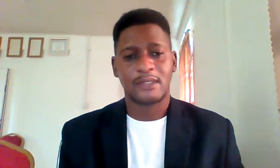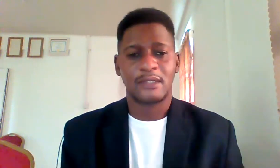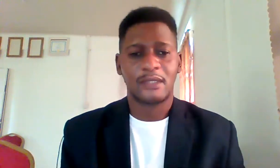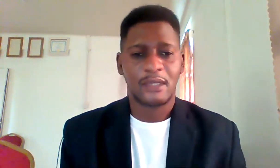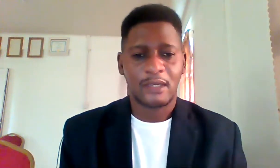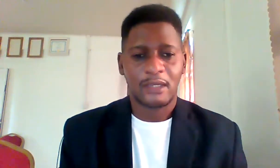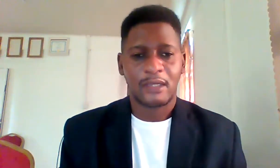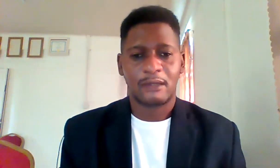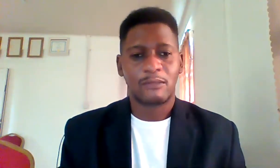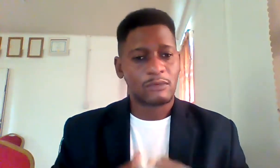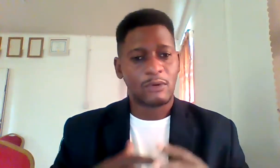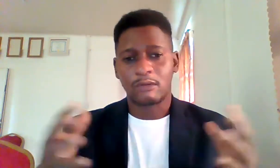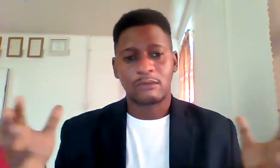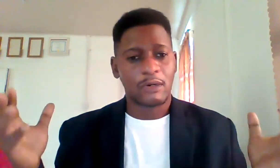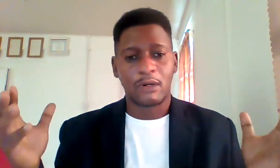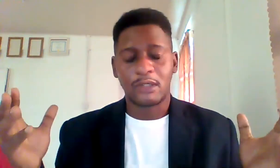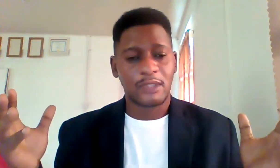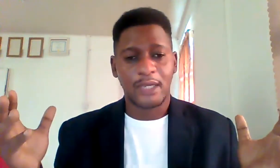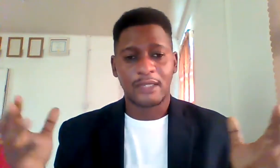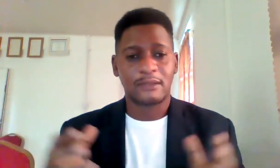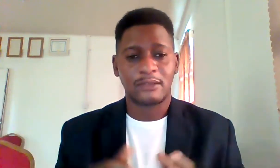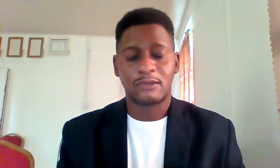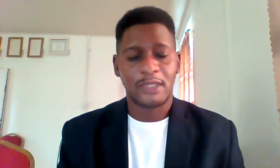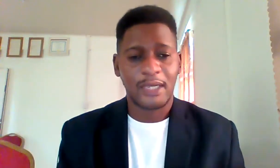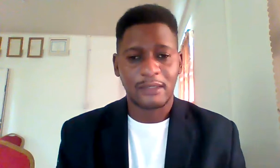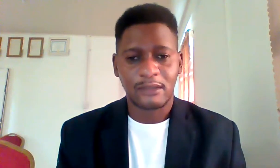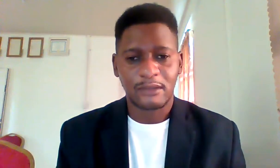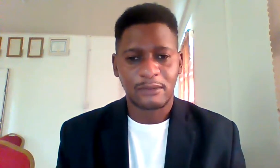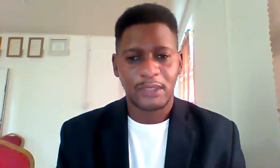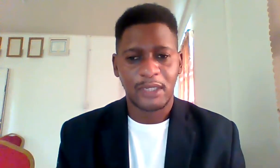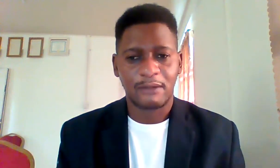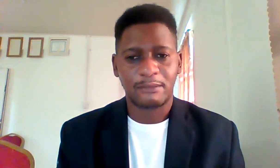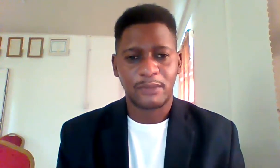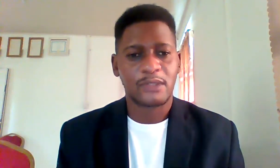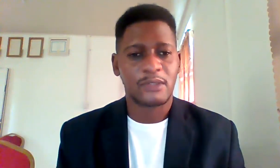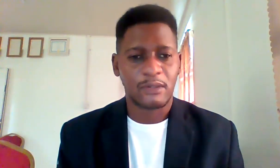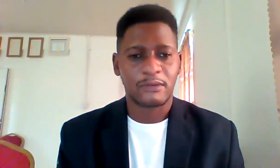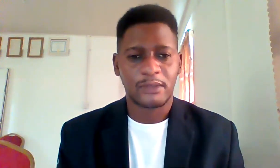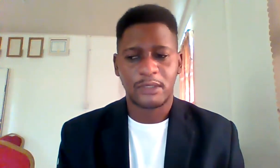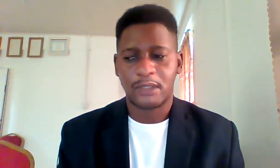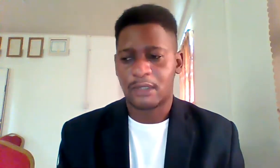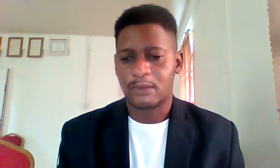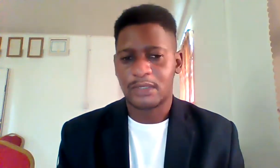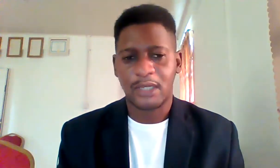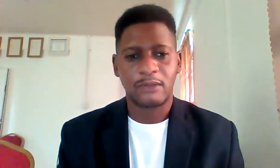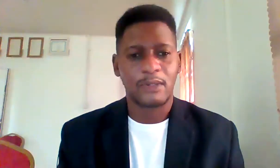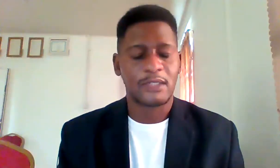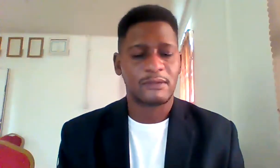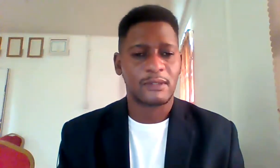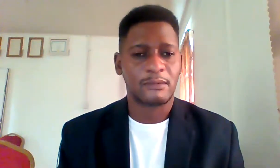all out guayana throughout guayana we have persons all over i want to thank you guys for the